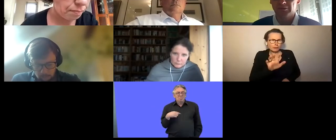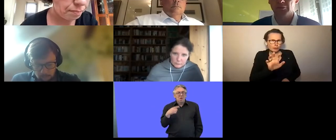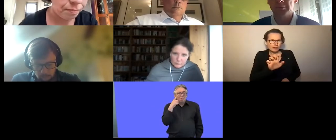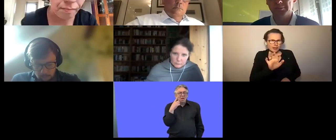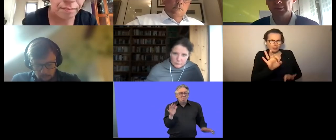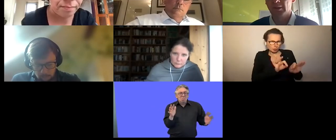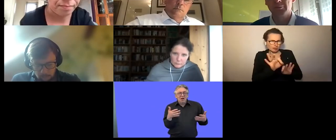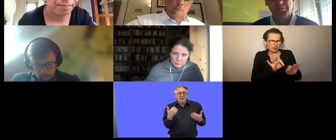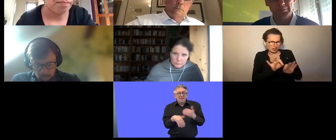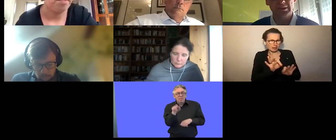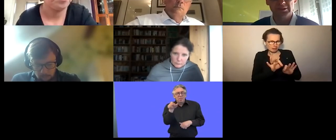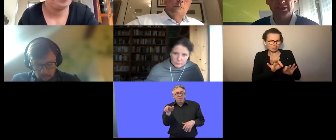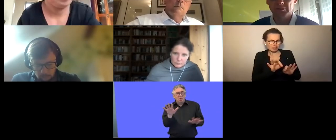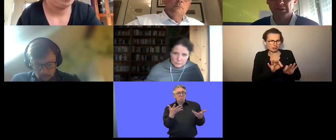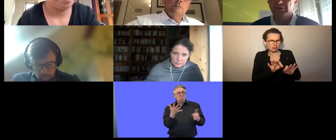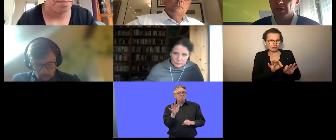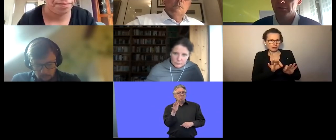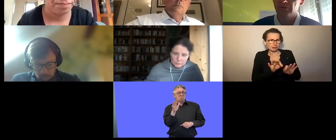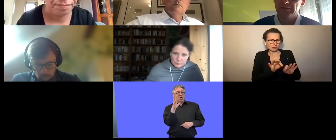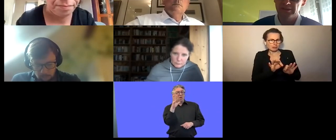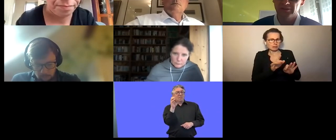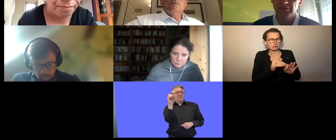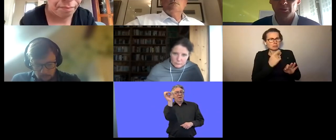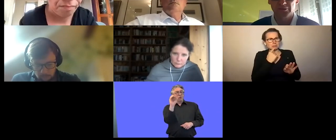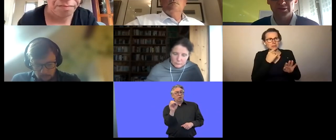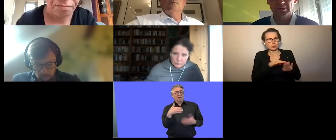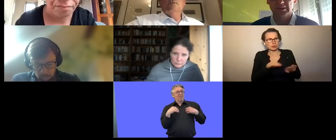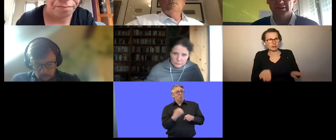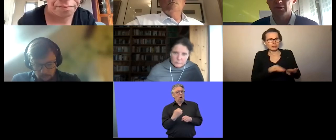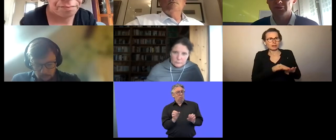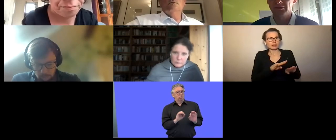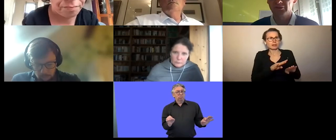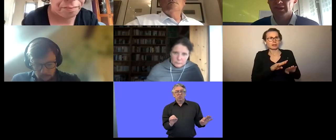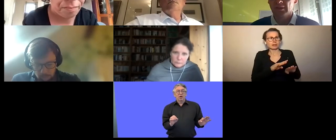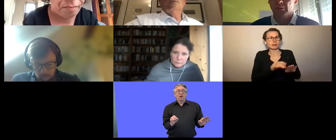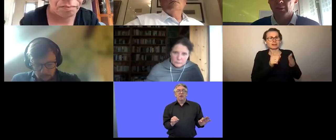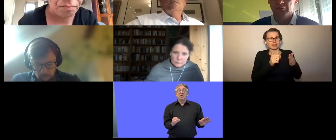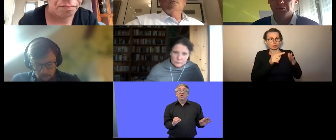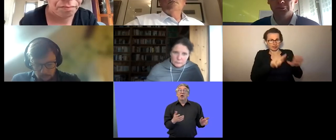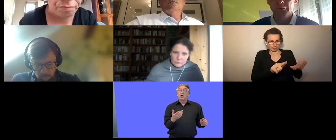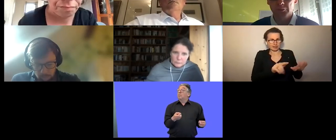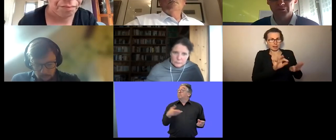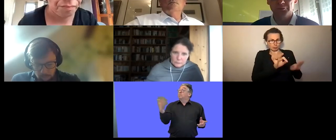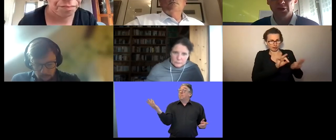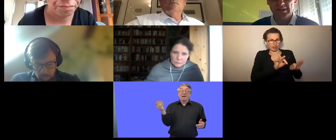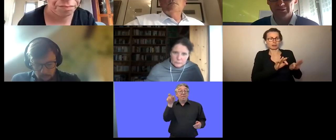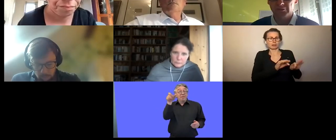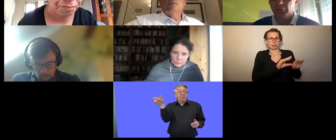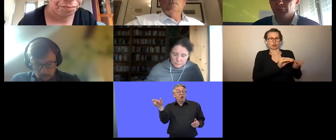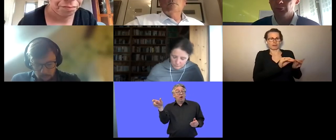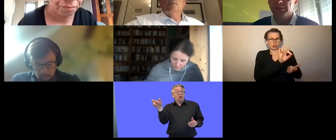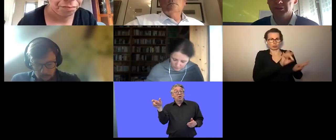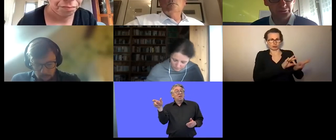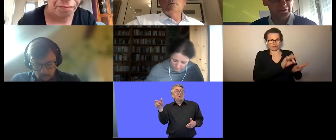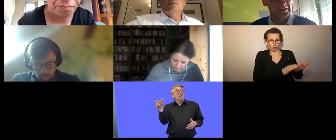disabilities for people for people in in general it's about 76 percent in flanders why not put forward some targets